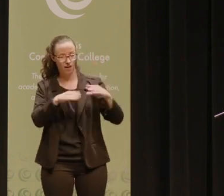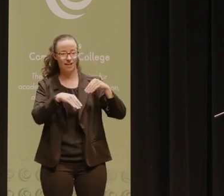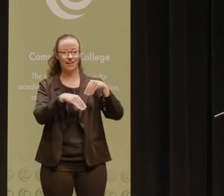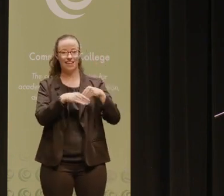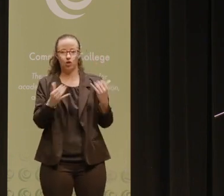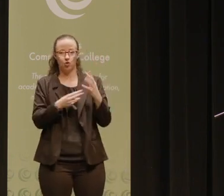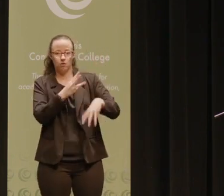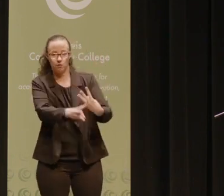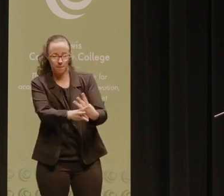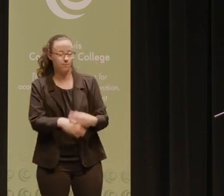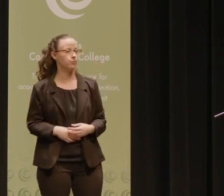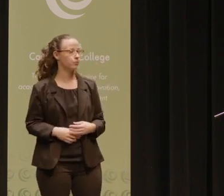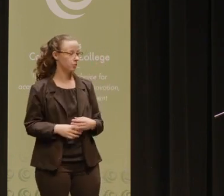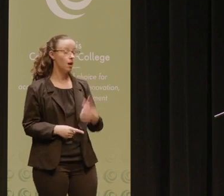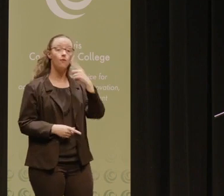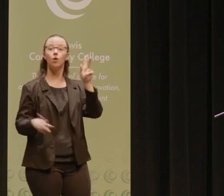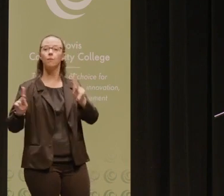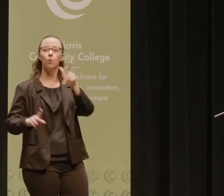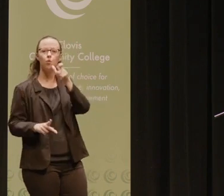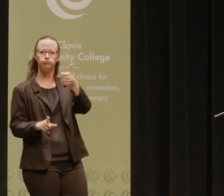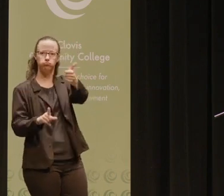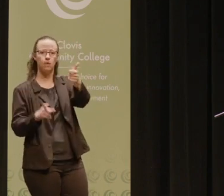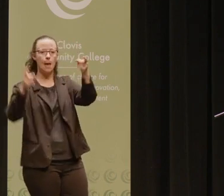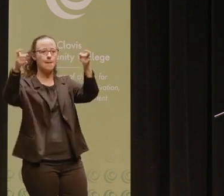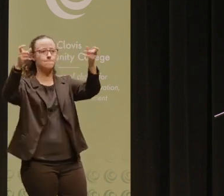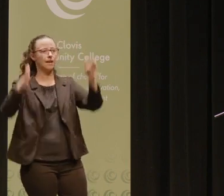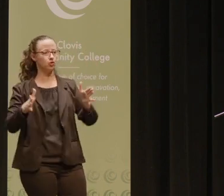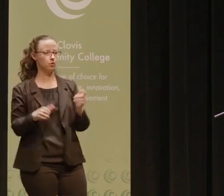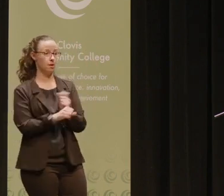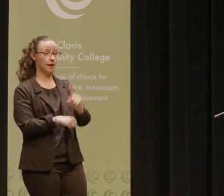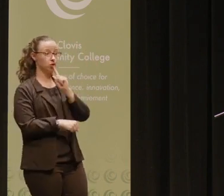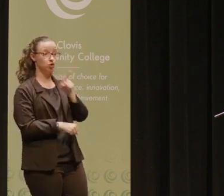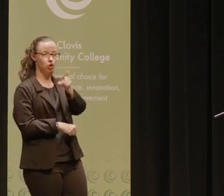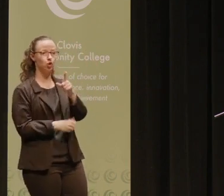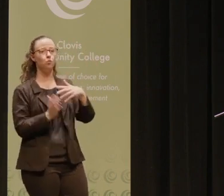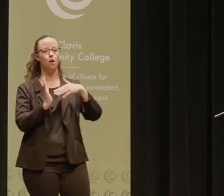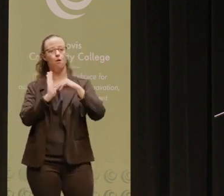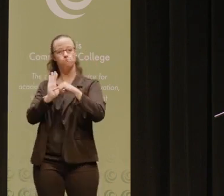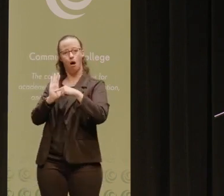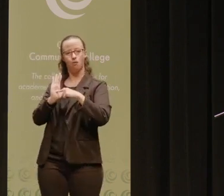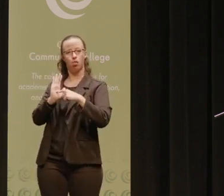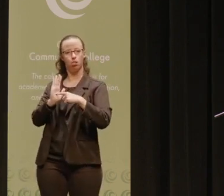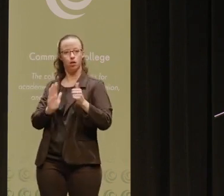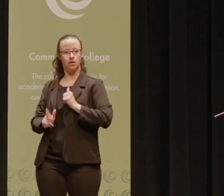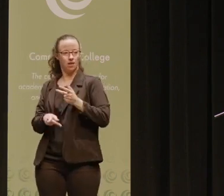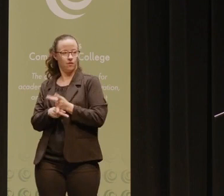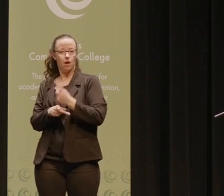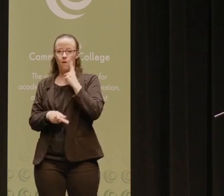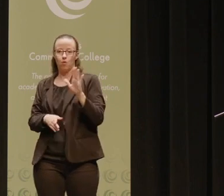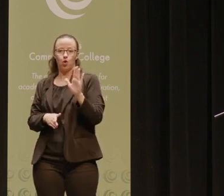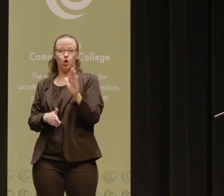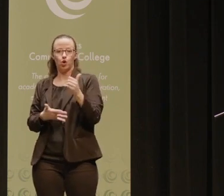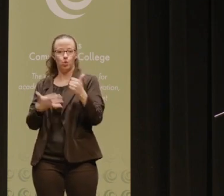context. For those of you who are managers, making sure you model self-care for the colleagues you